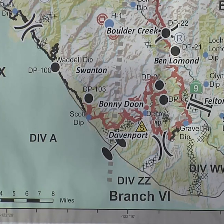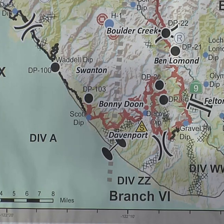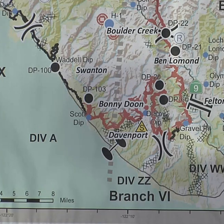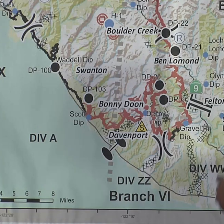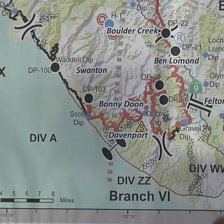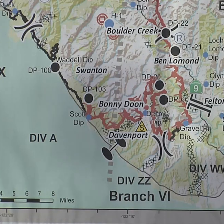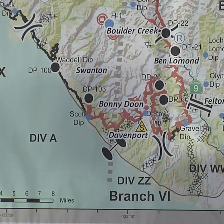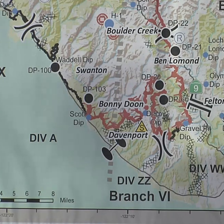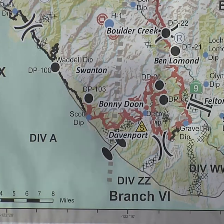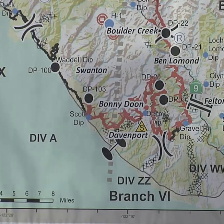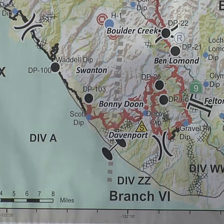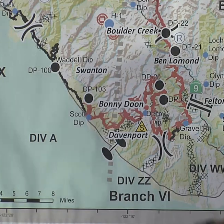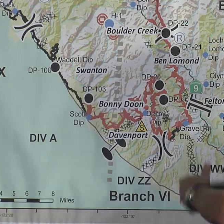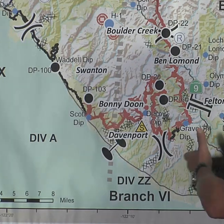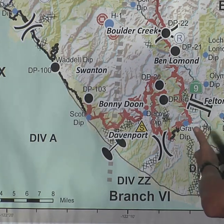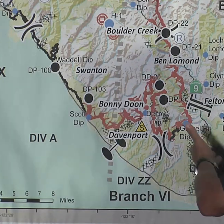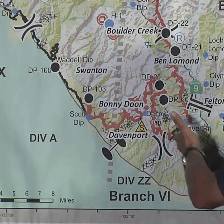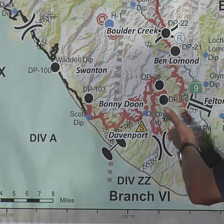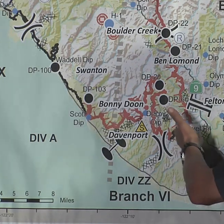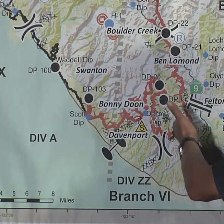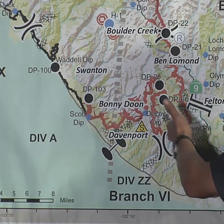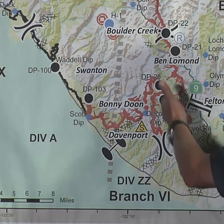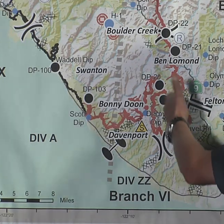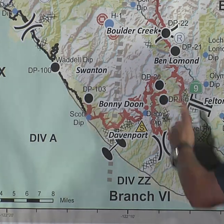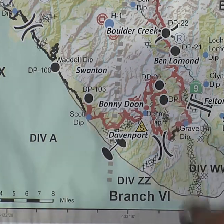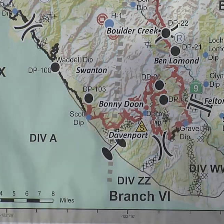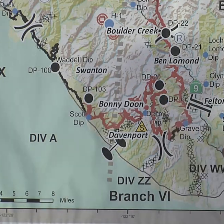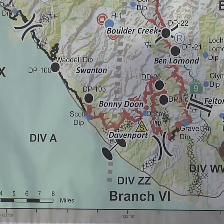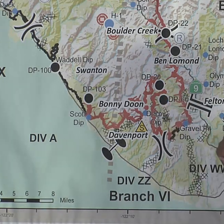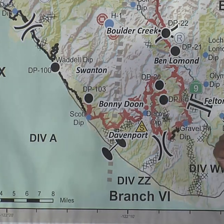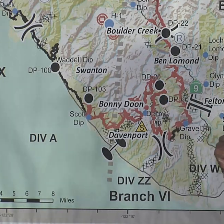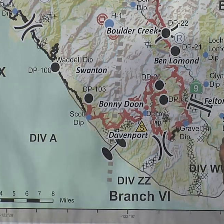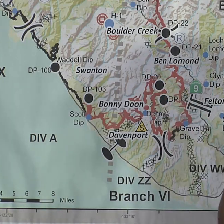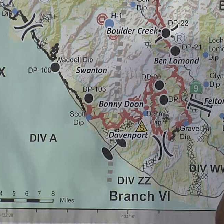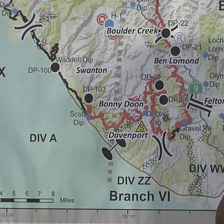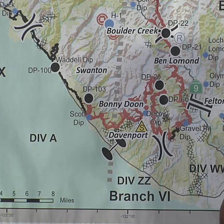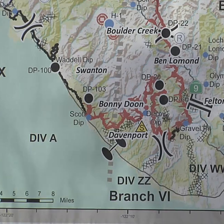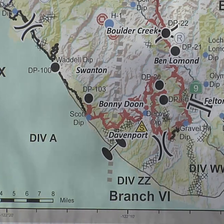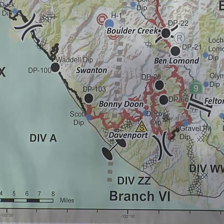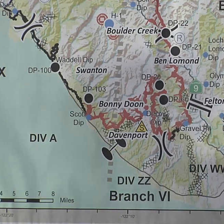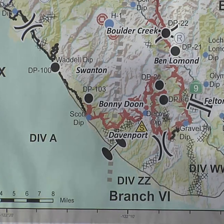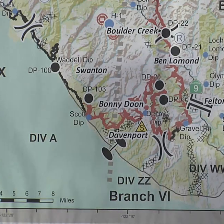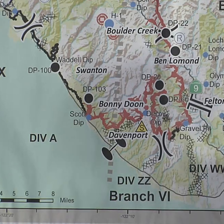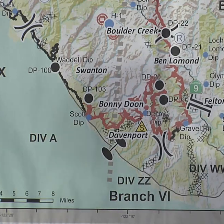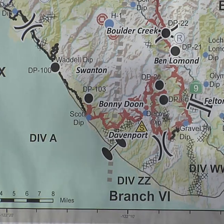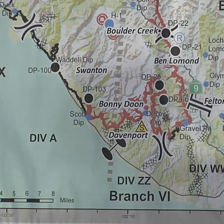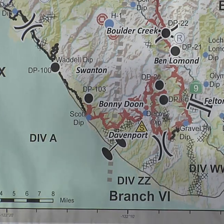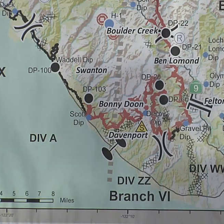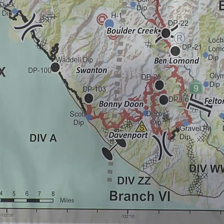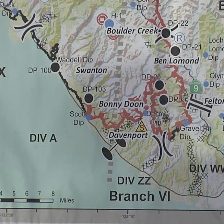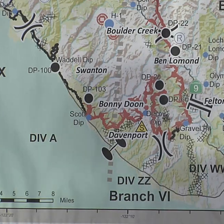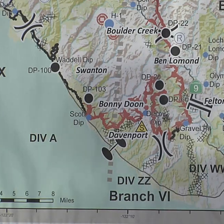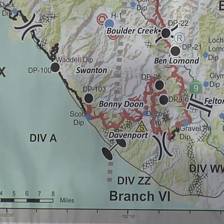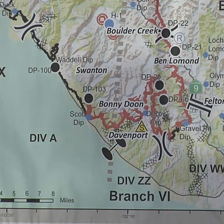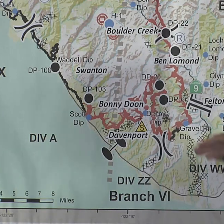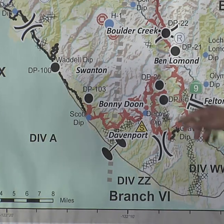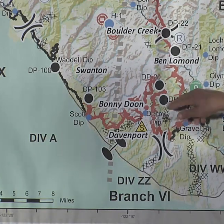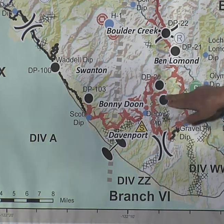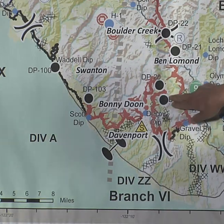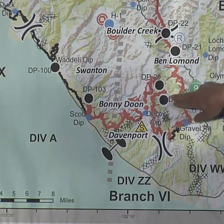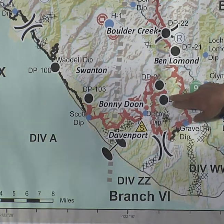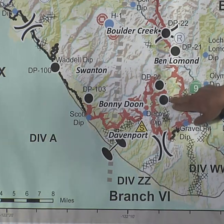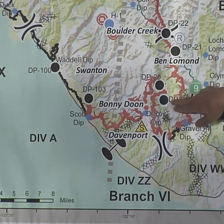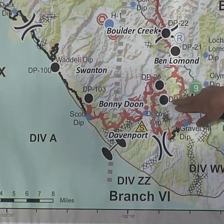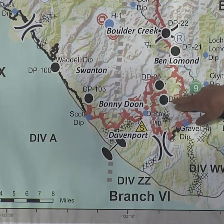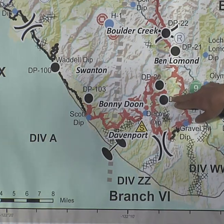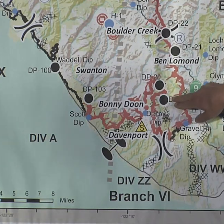a lot of confidence. Around Felton, have good line around three quarters of Felton, and yesterday, the big story